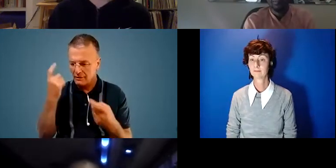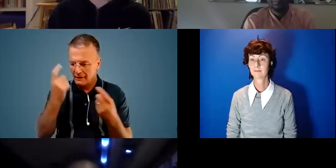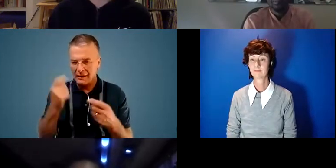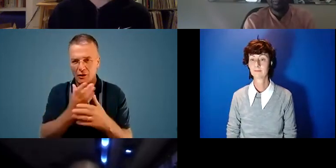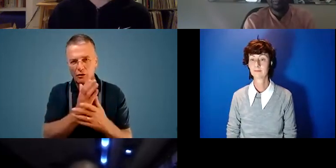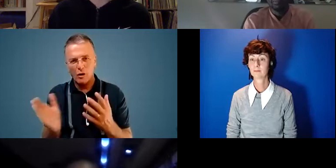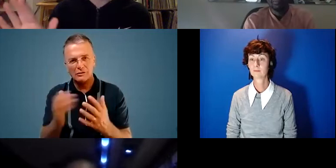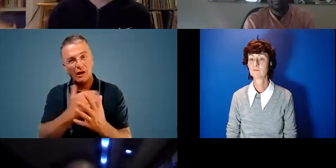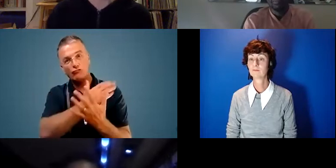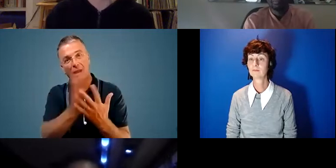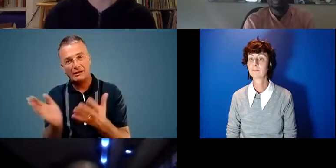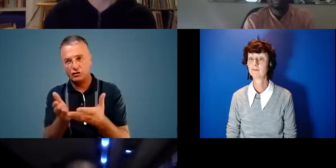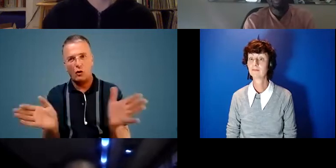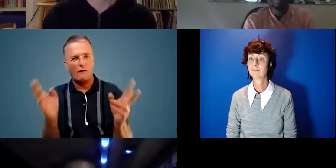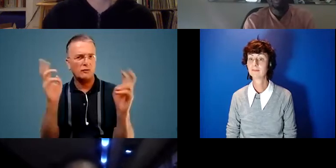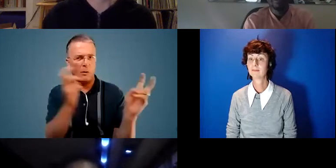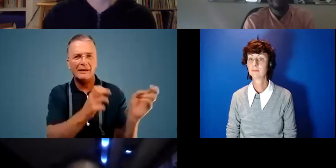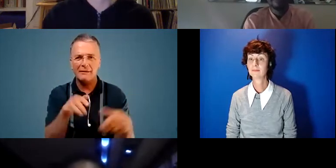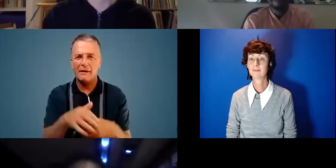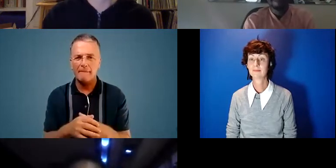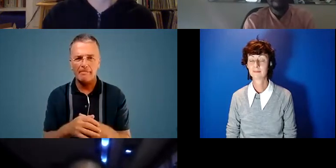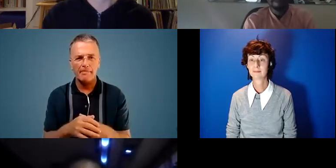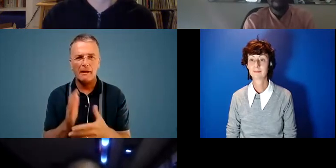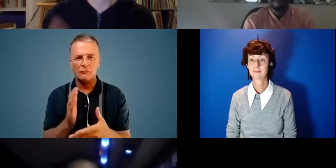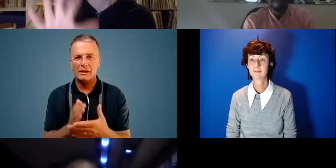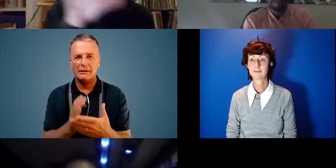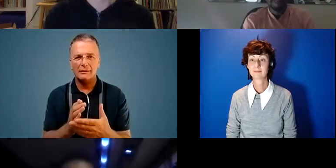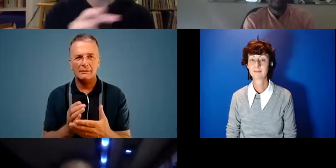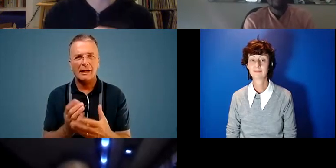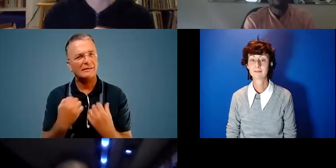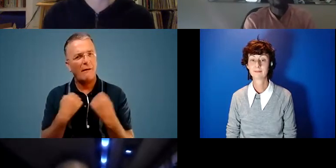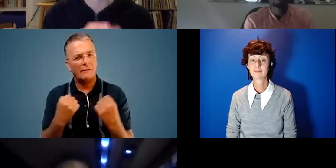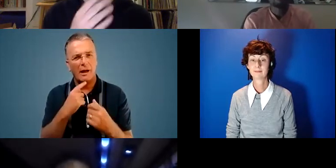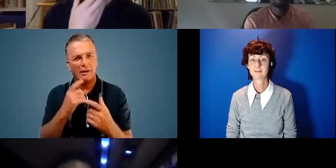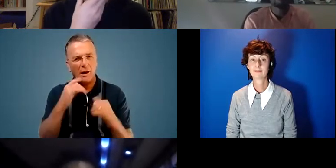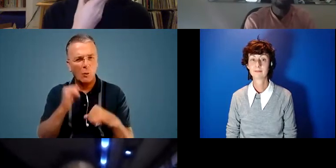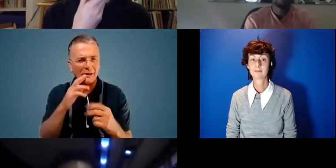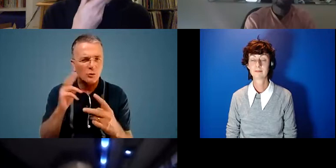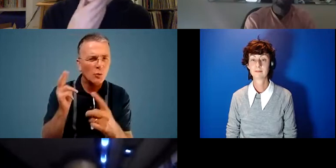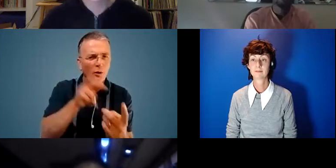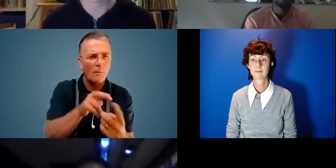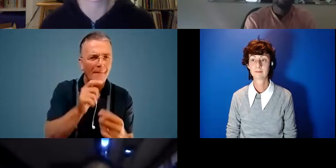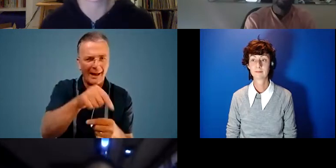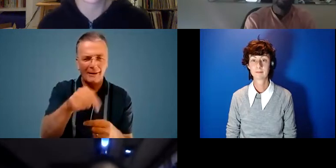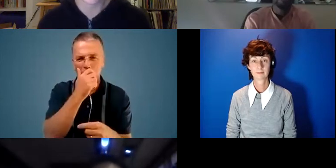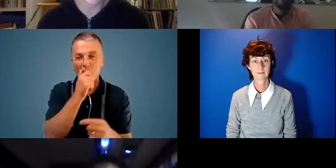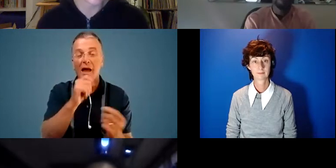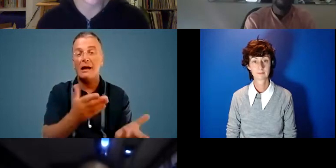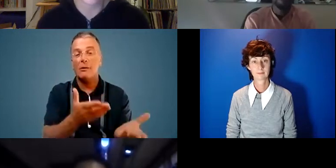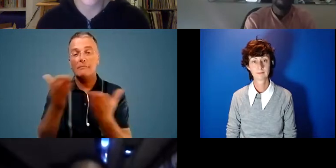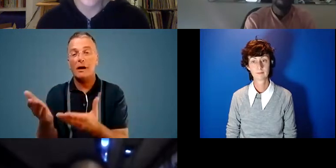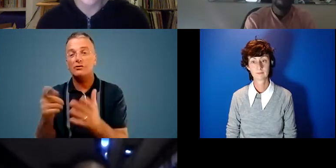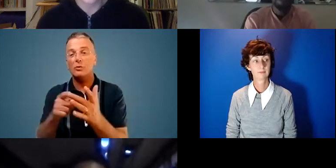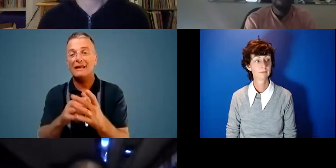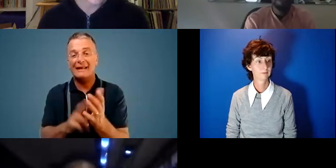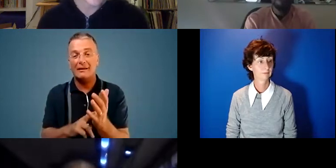topics there. That was really, really insightful and I can't wait to revisit some of the things that you just said. I'm now going to pass over to Ian